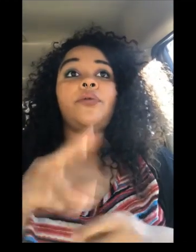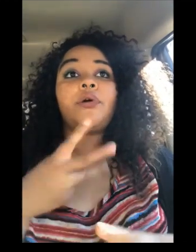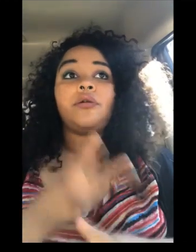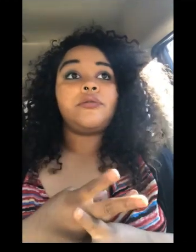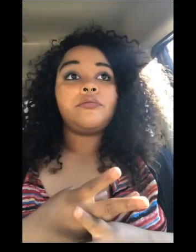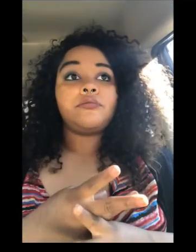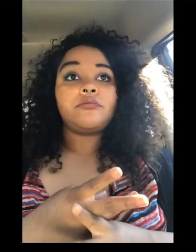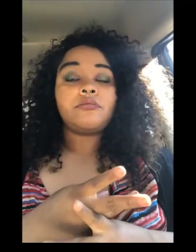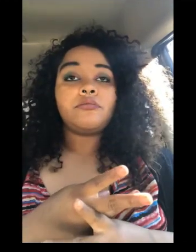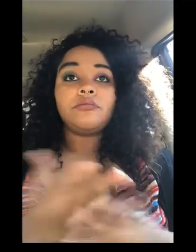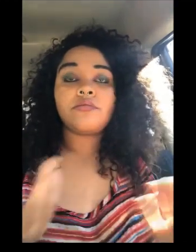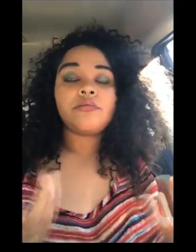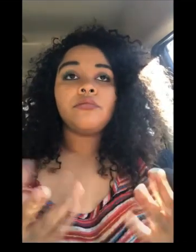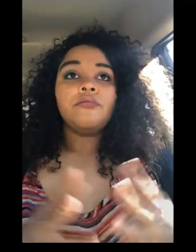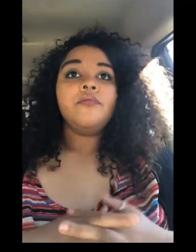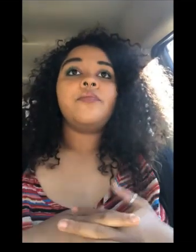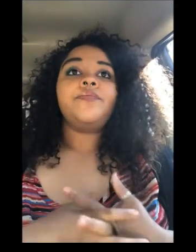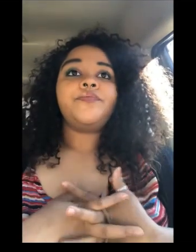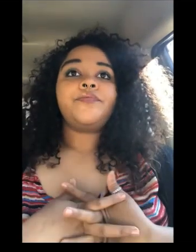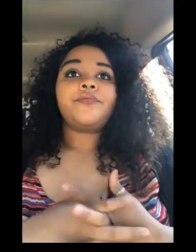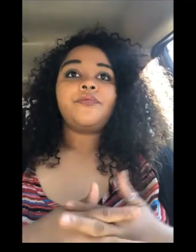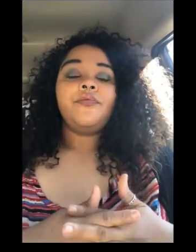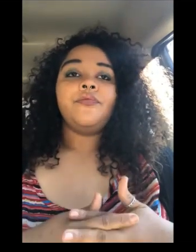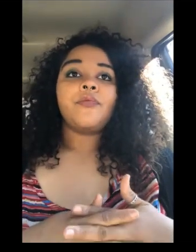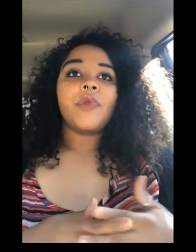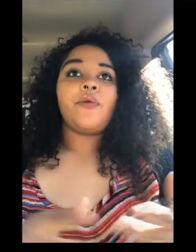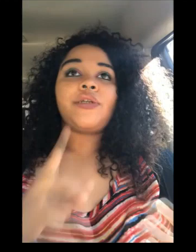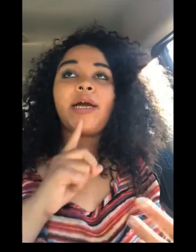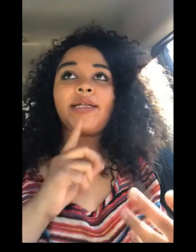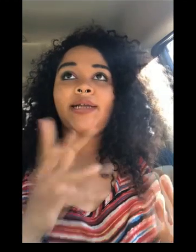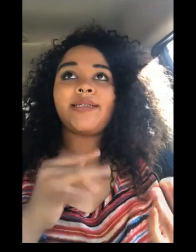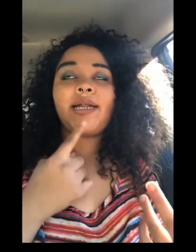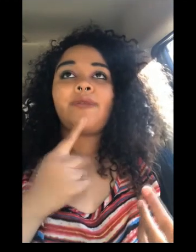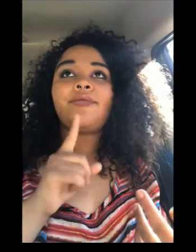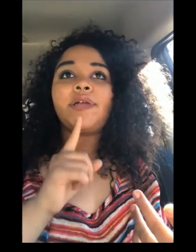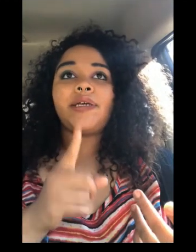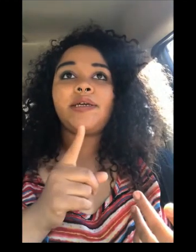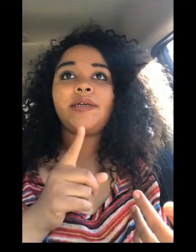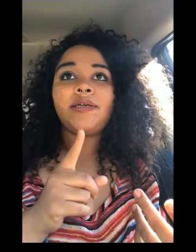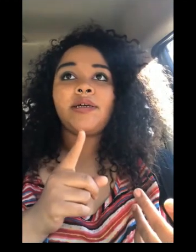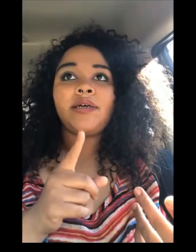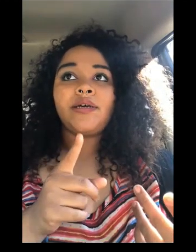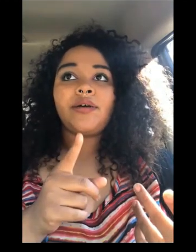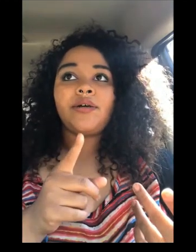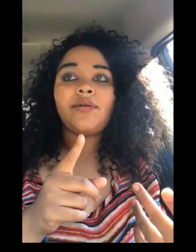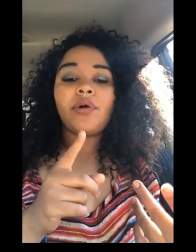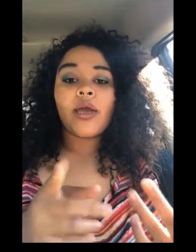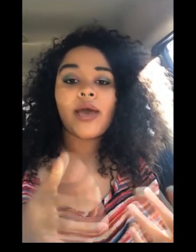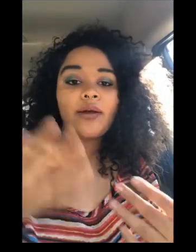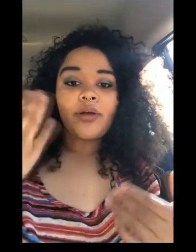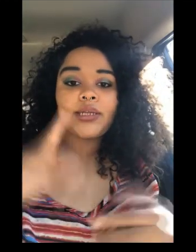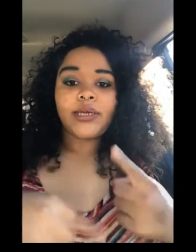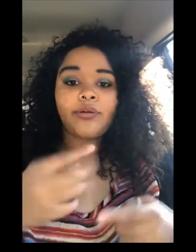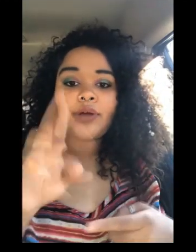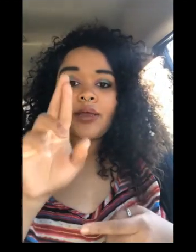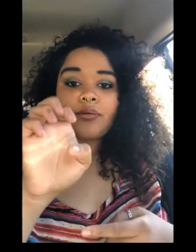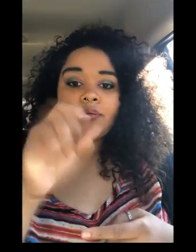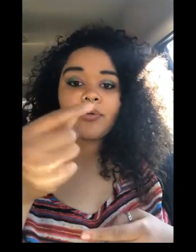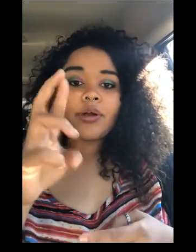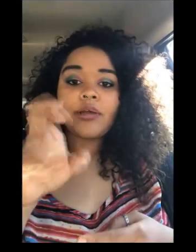part of the world which i like i said i really regret i don't know how to sign regret regret